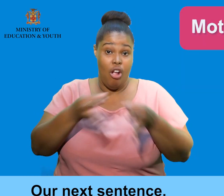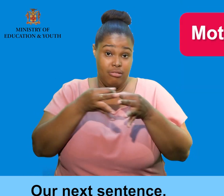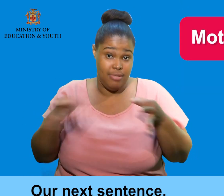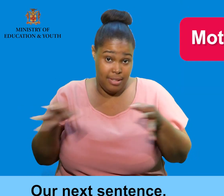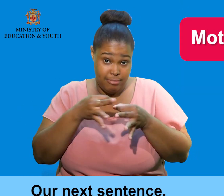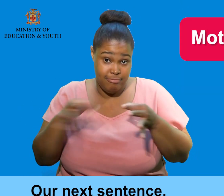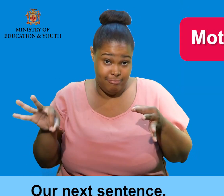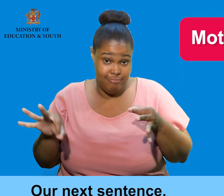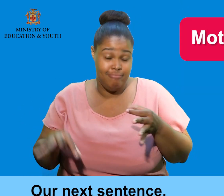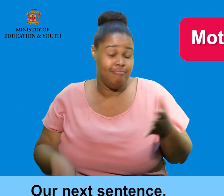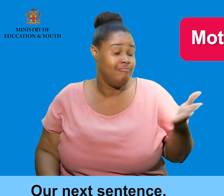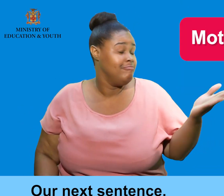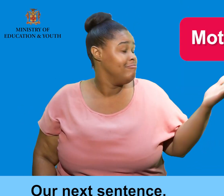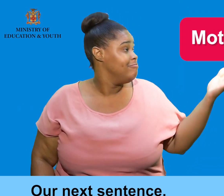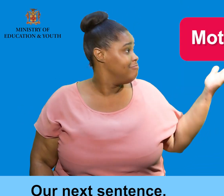Our next sentence.